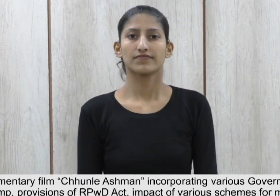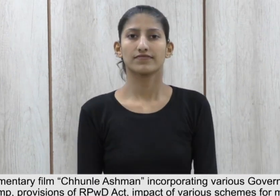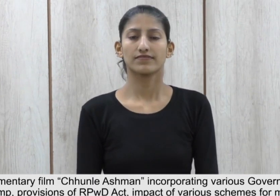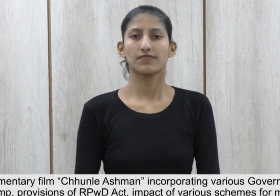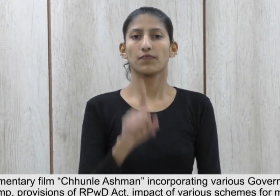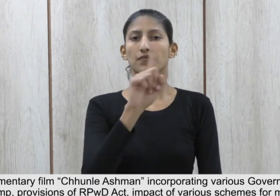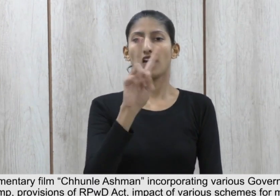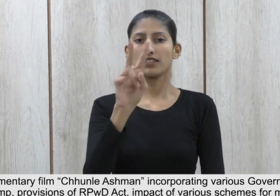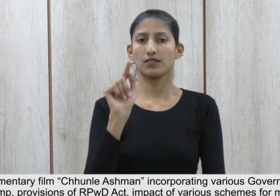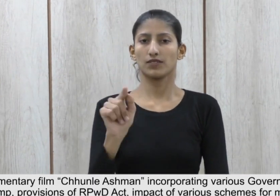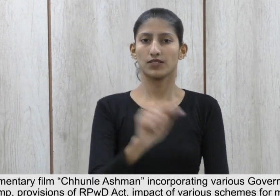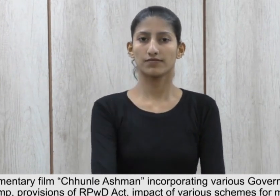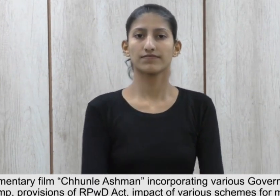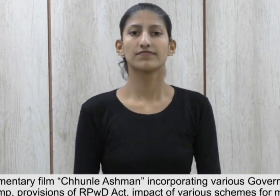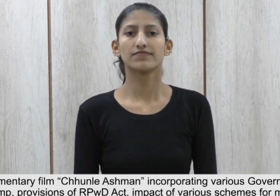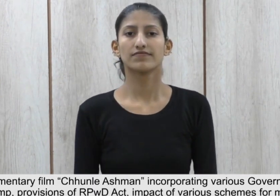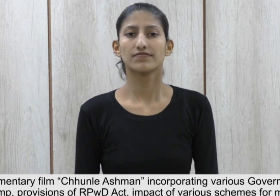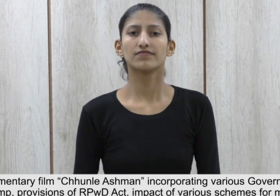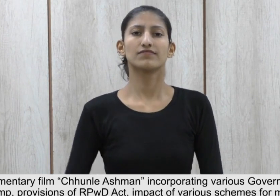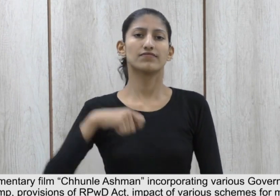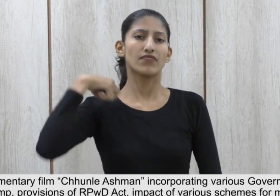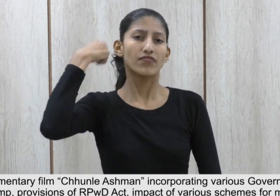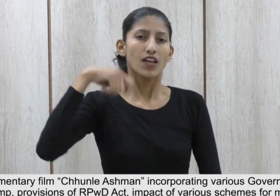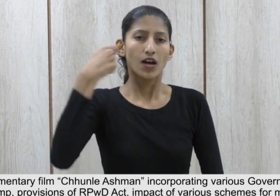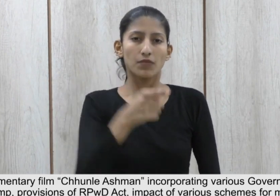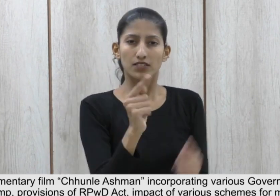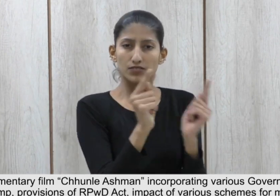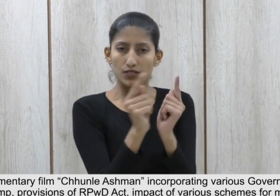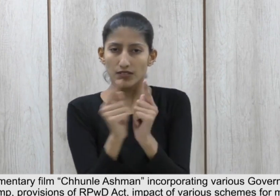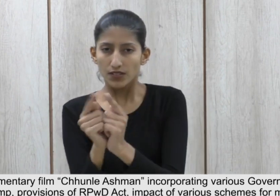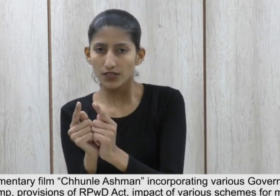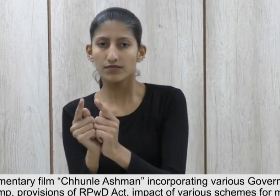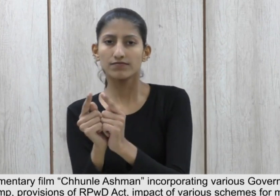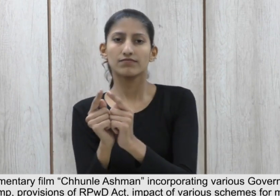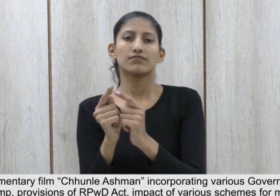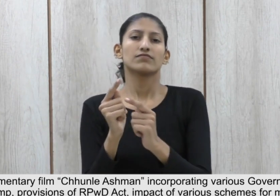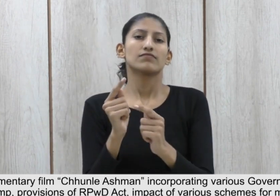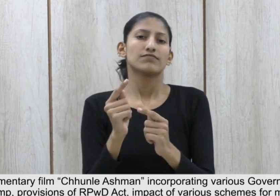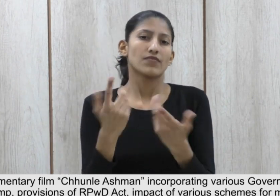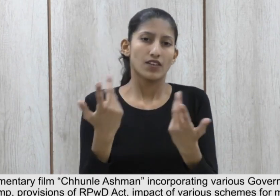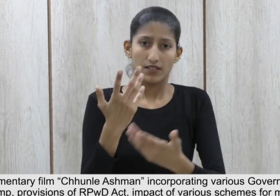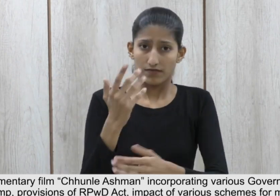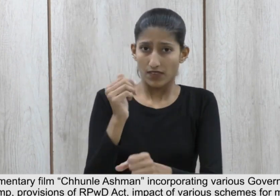.1. documentary film Chhule Asman